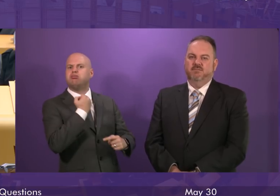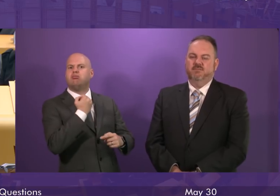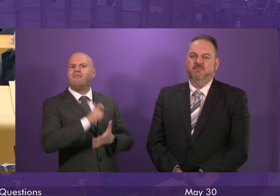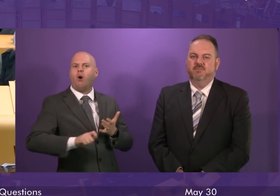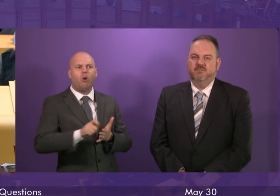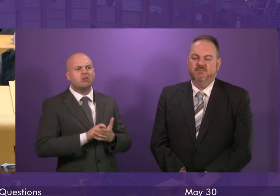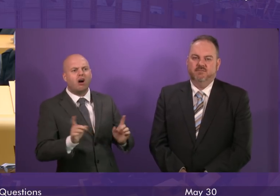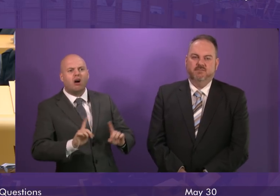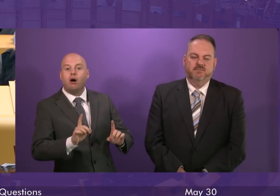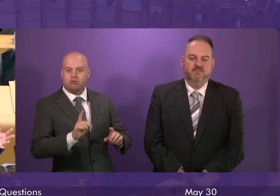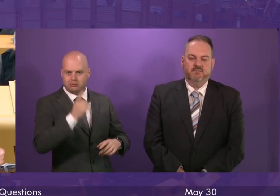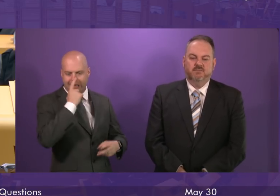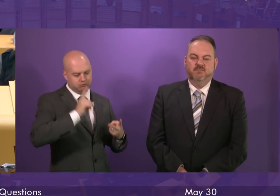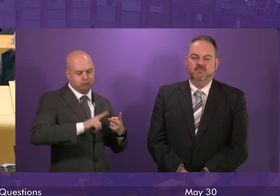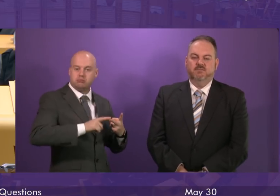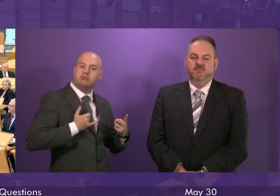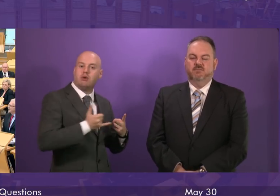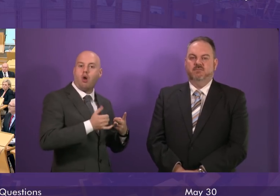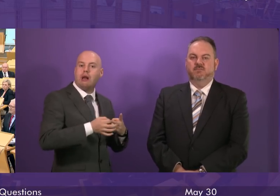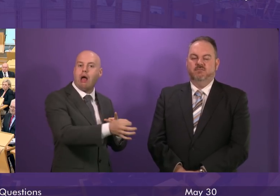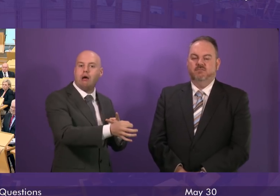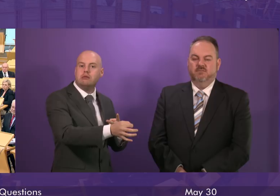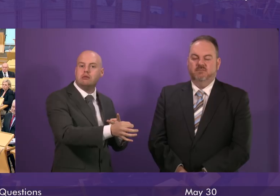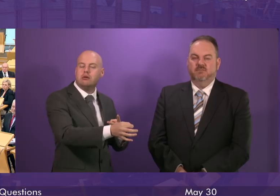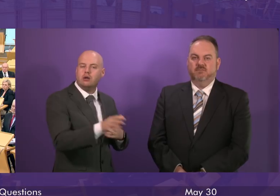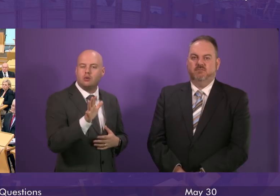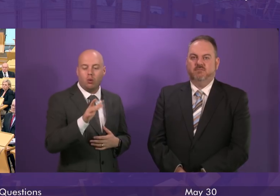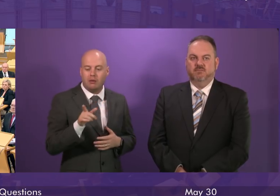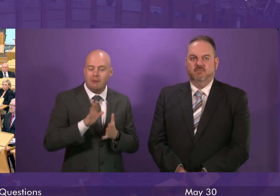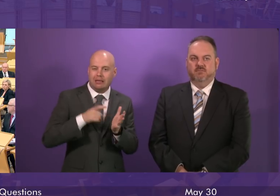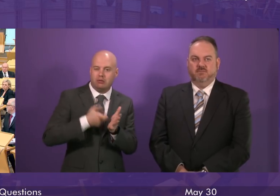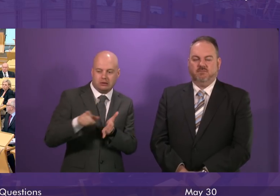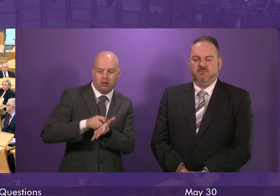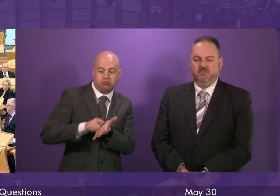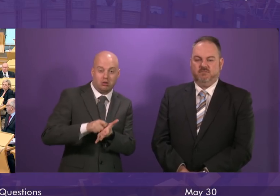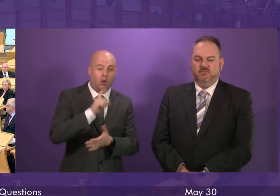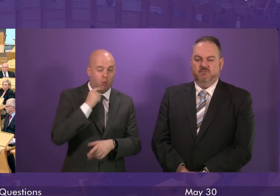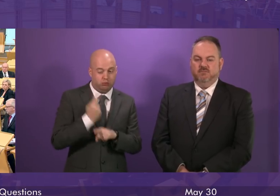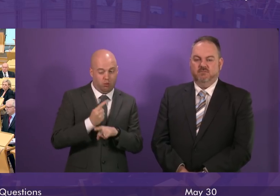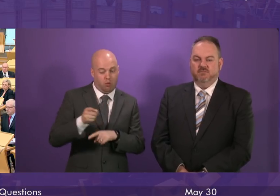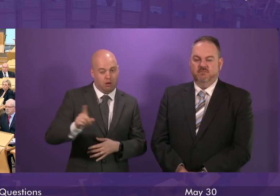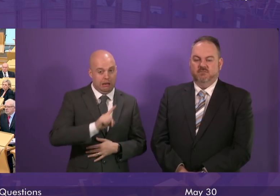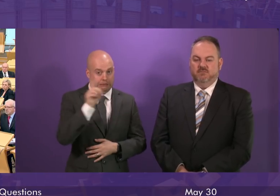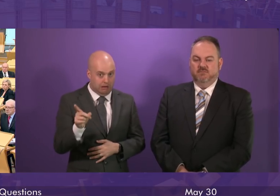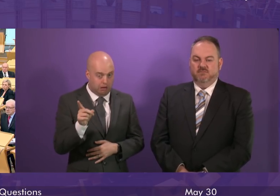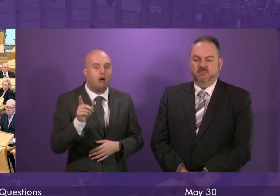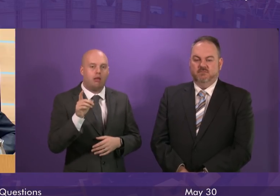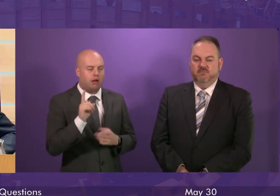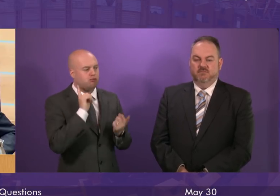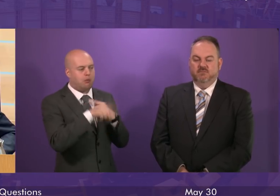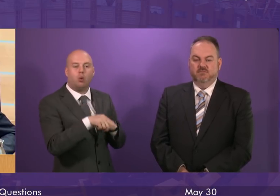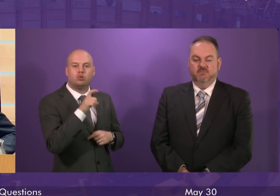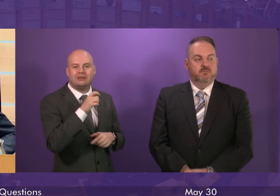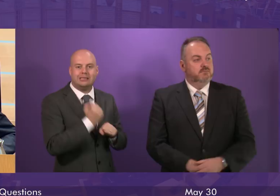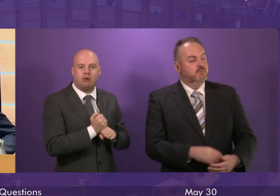Mike Russell I see noting it down I will ask him to explore that possibility and report back to Christine Graham once we have had the opportunity to do so.